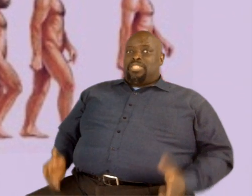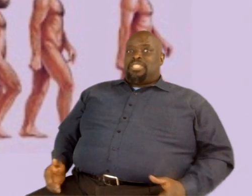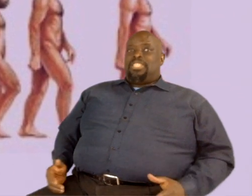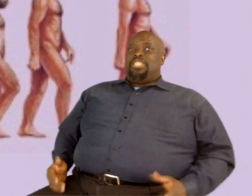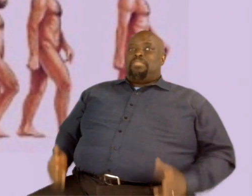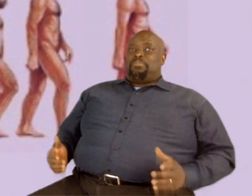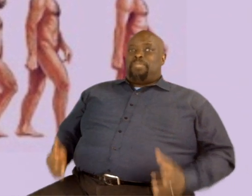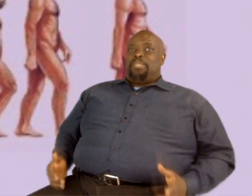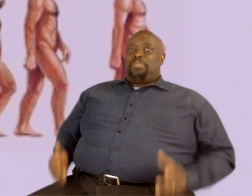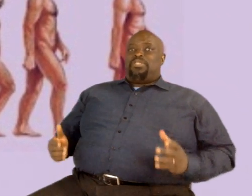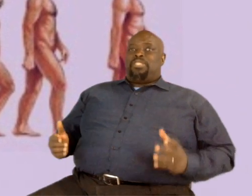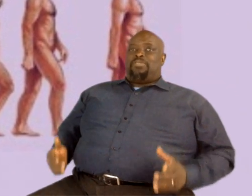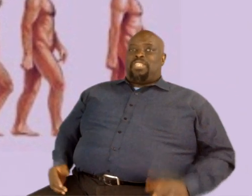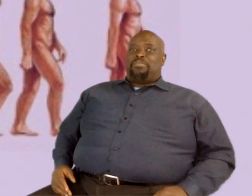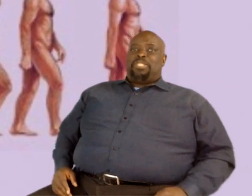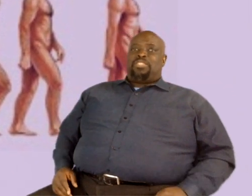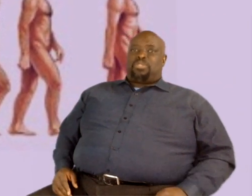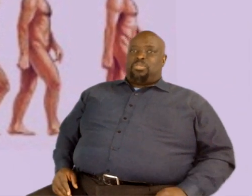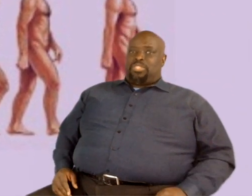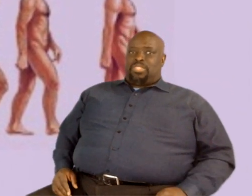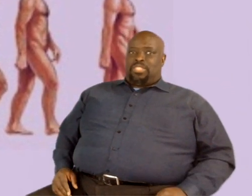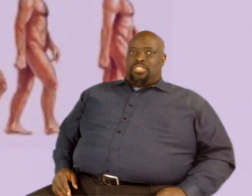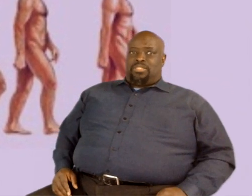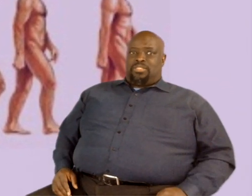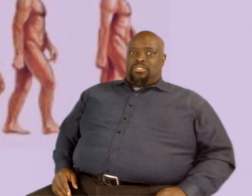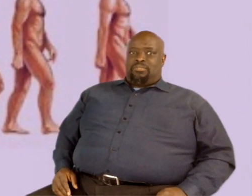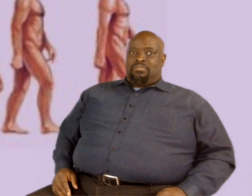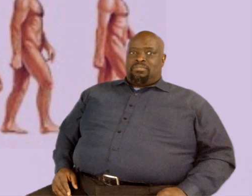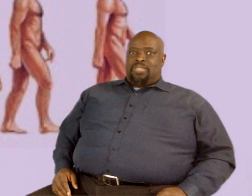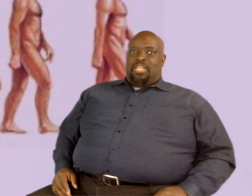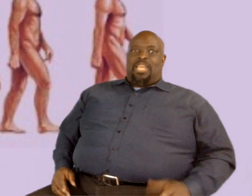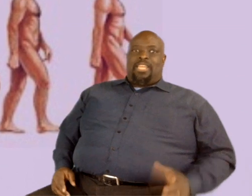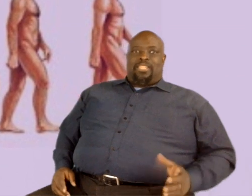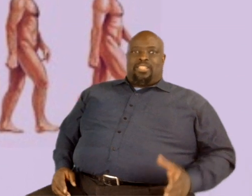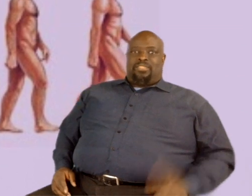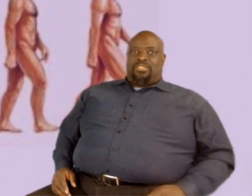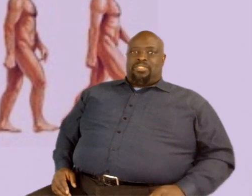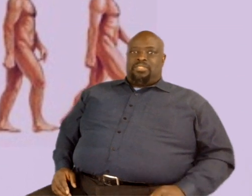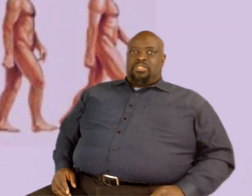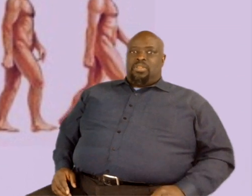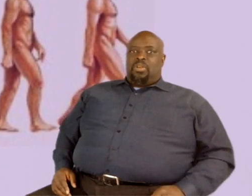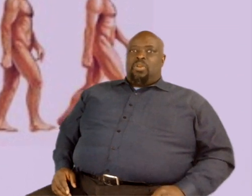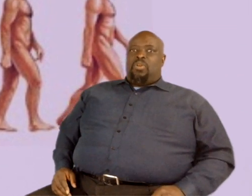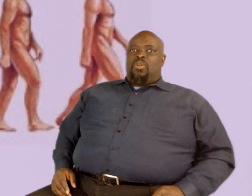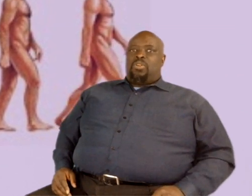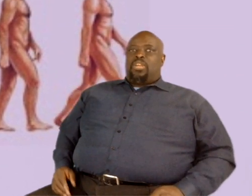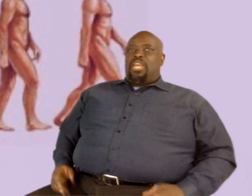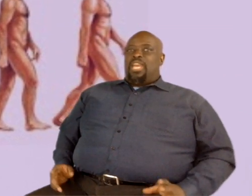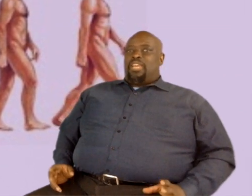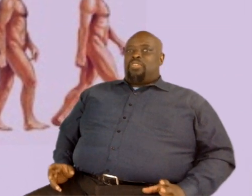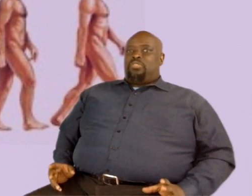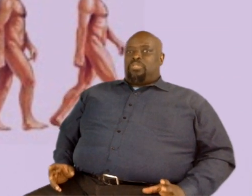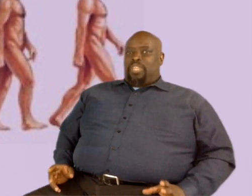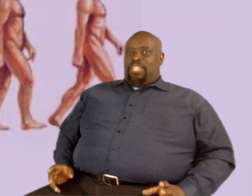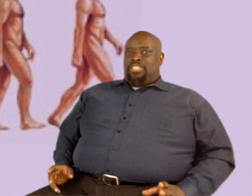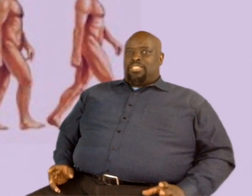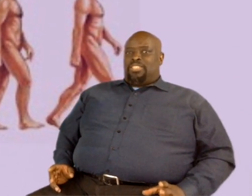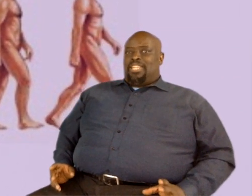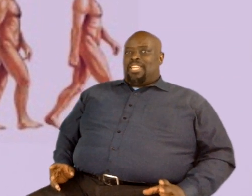see people developing sonar skills like a dolphin, or echolocation like